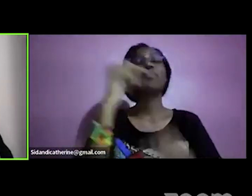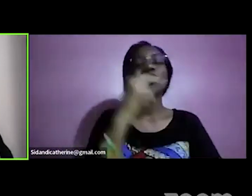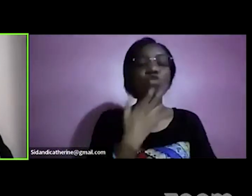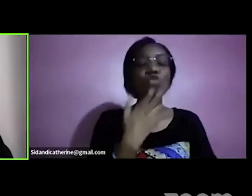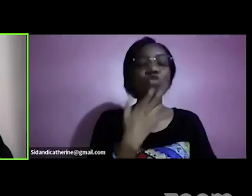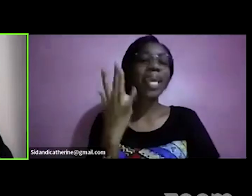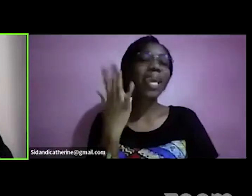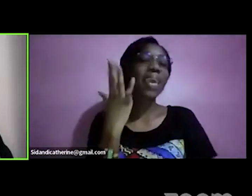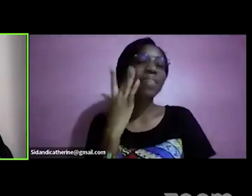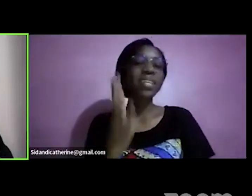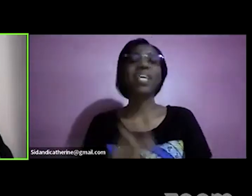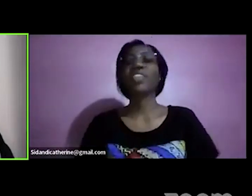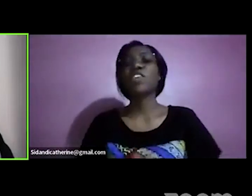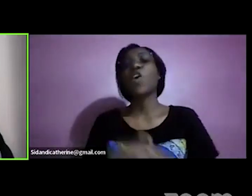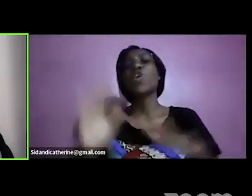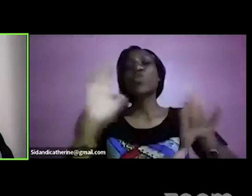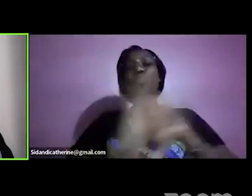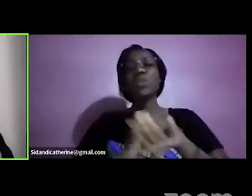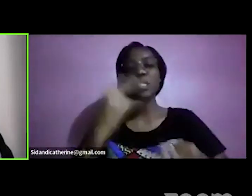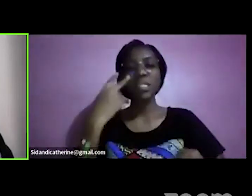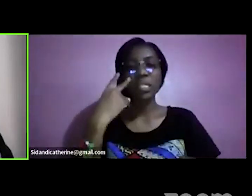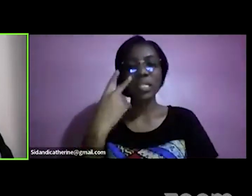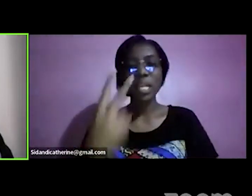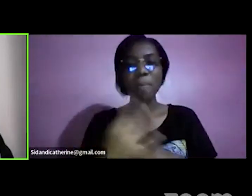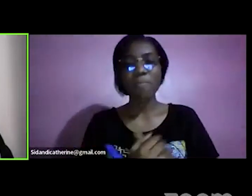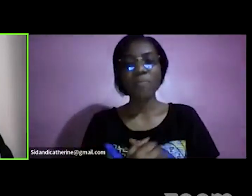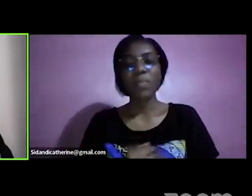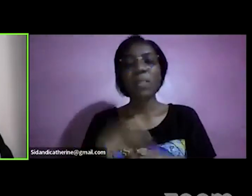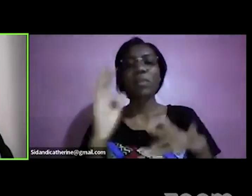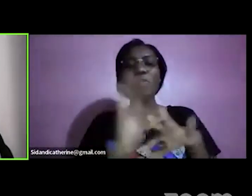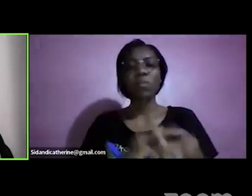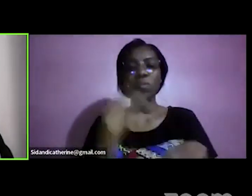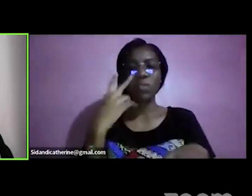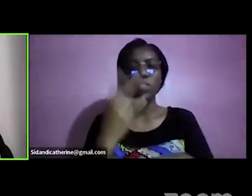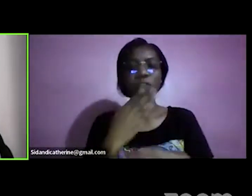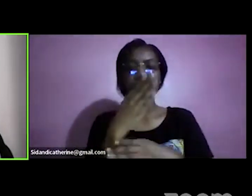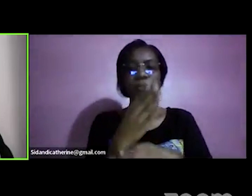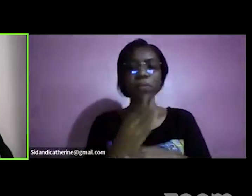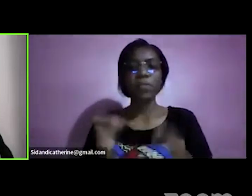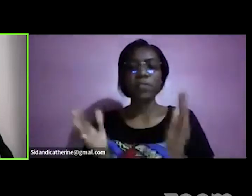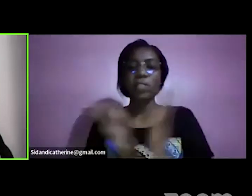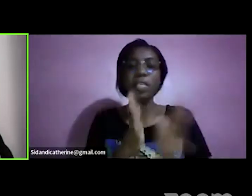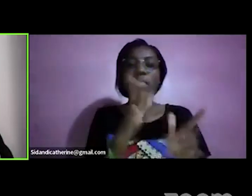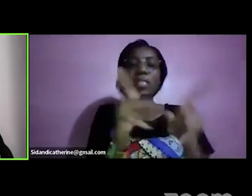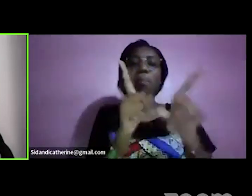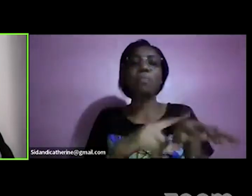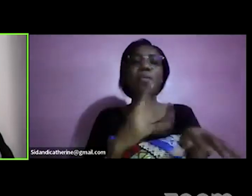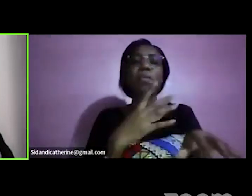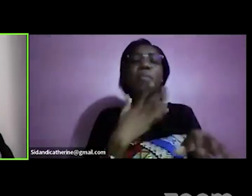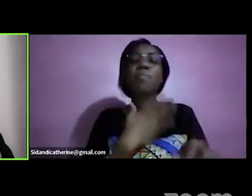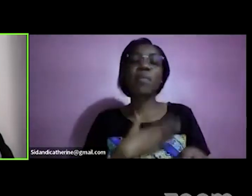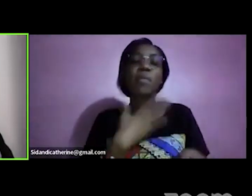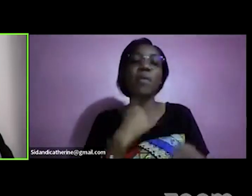musisi it's good to see you uh it's good to see you here and i need to become a member of hr mao now at this rate